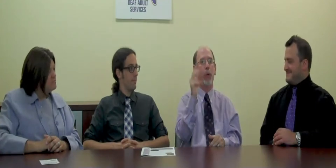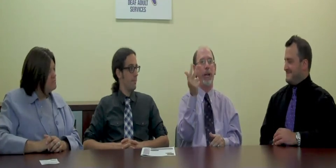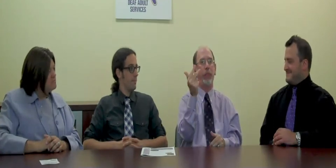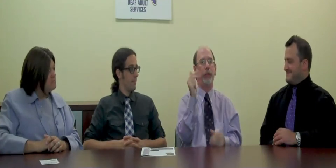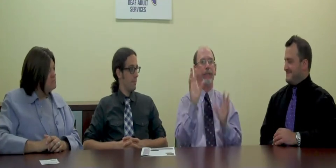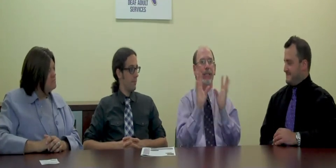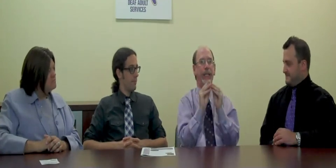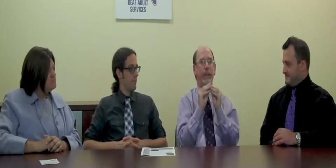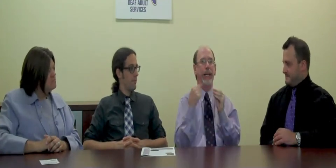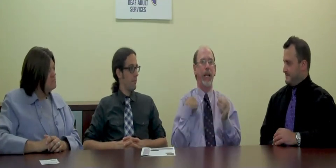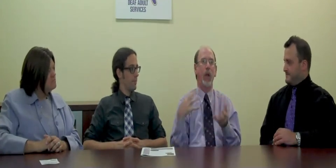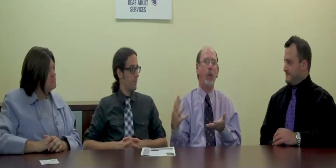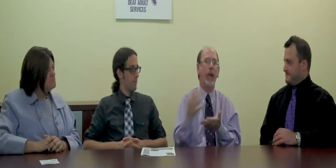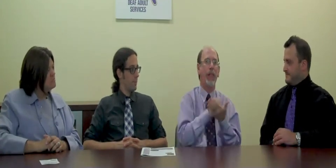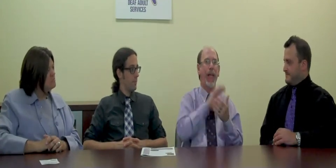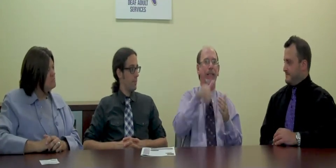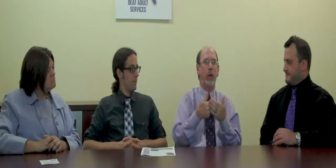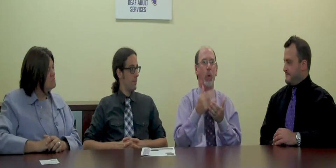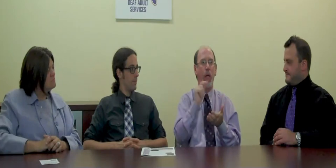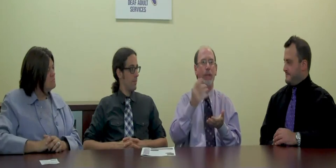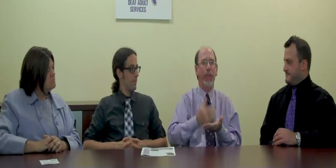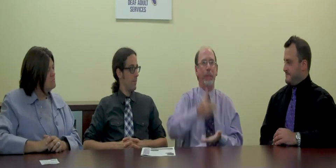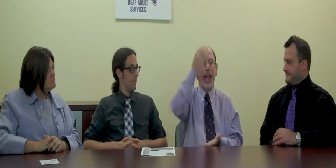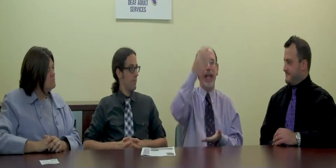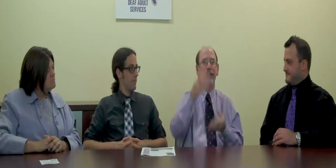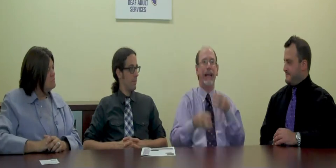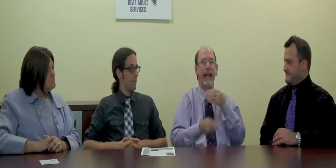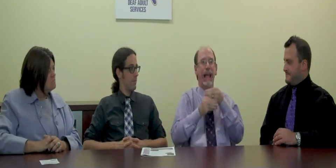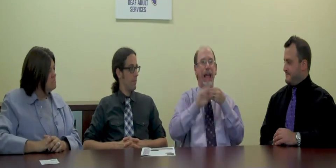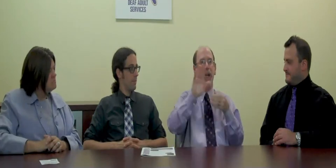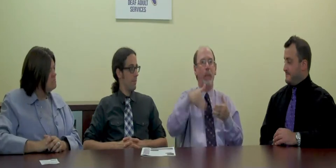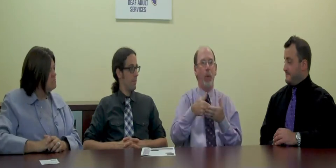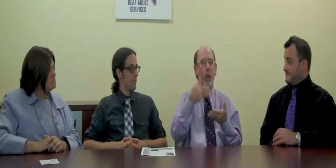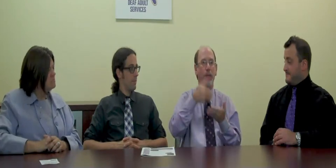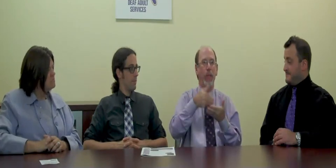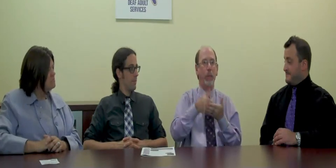At our June 2013 meeting, we collected the banks and added up all the money.